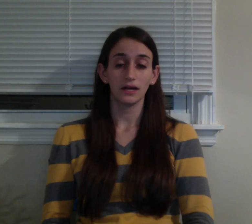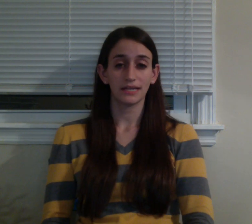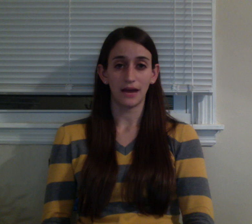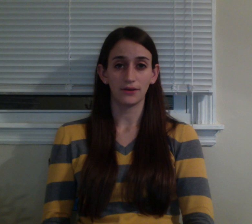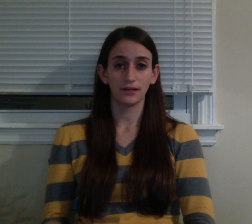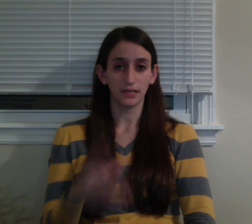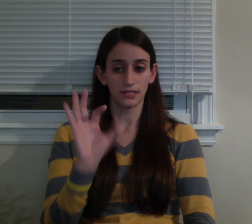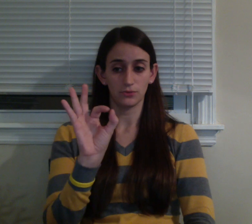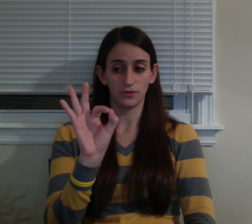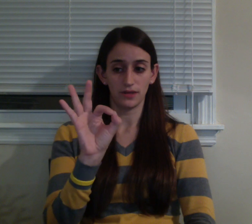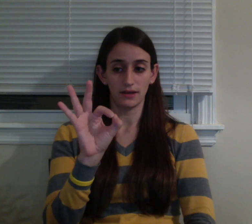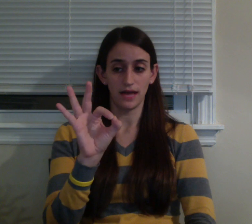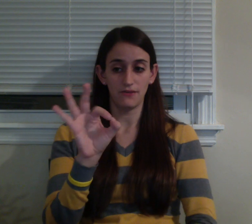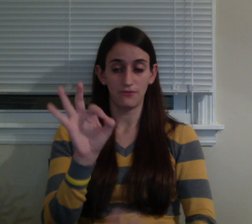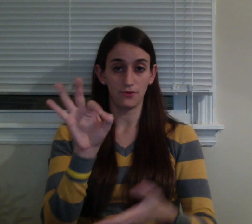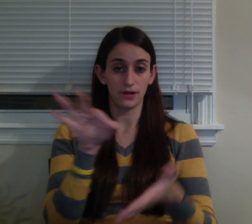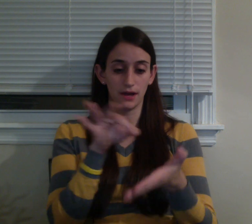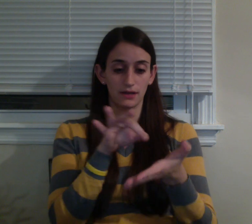Accounting is with an F or a 9.